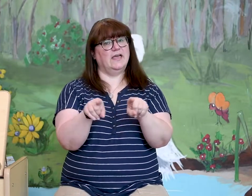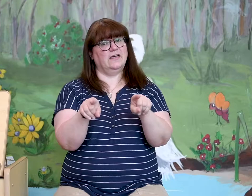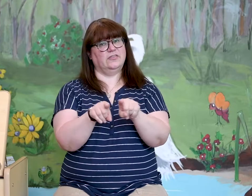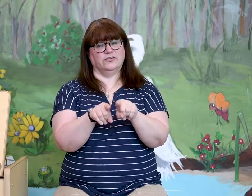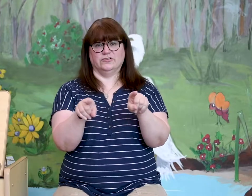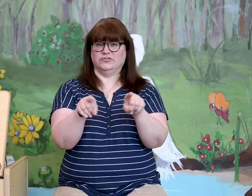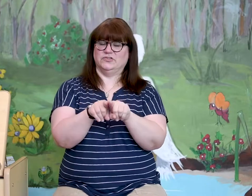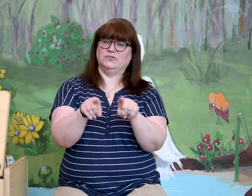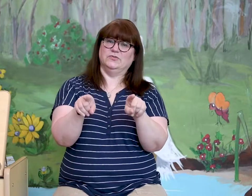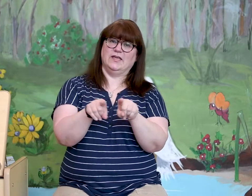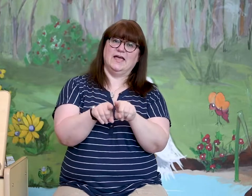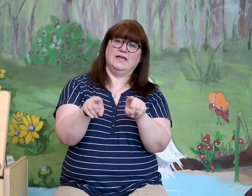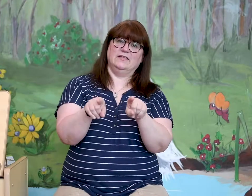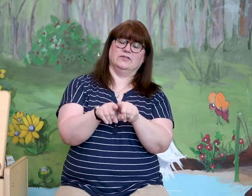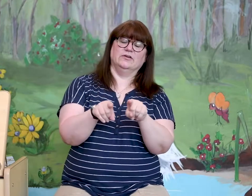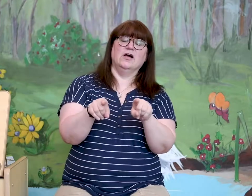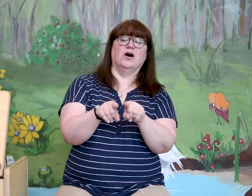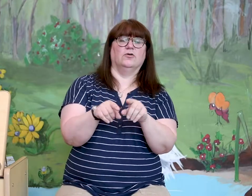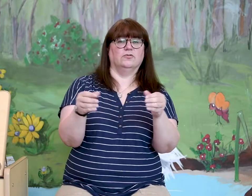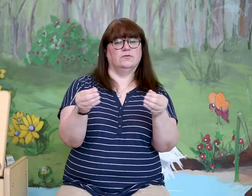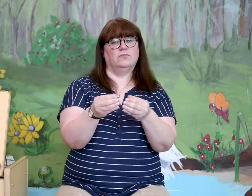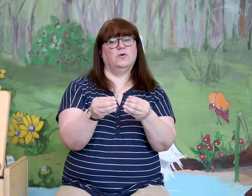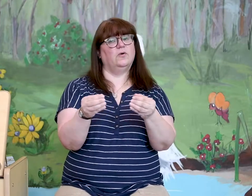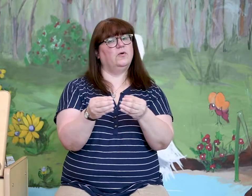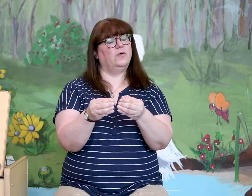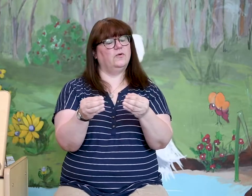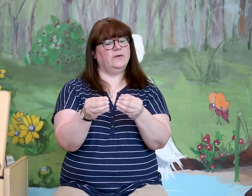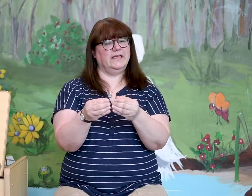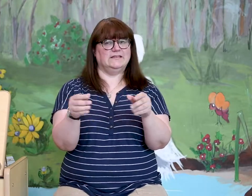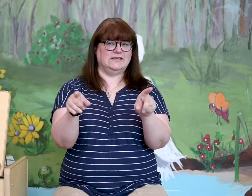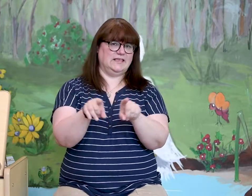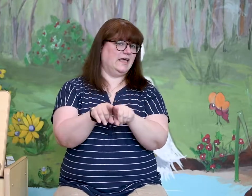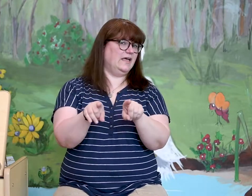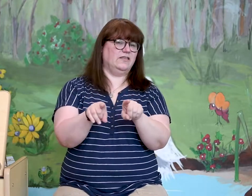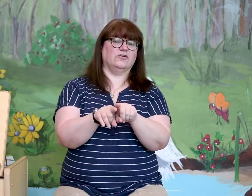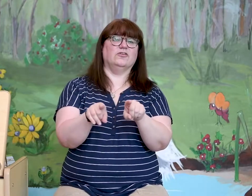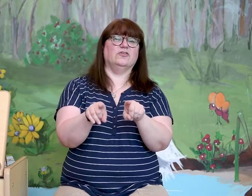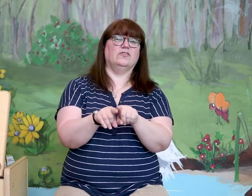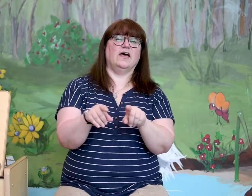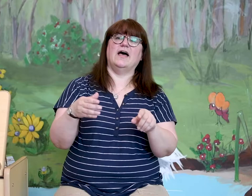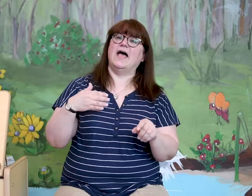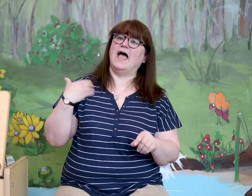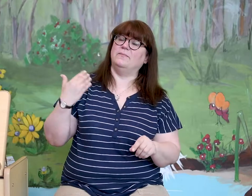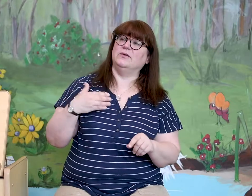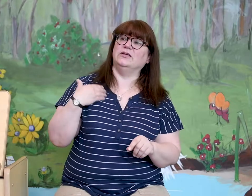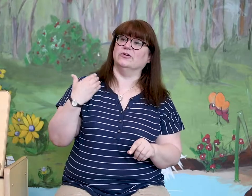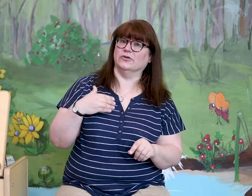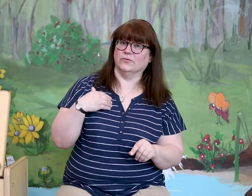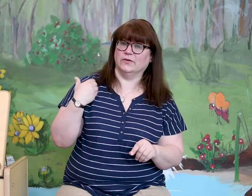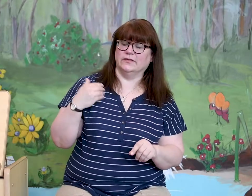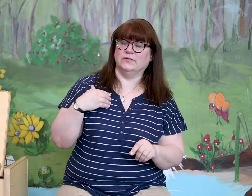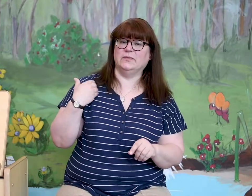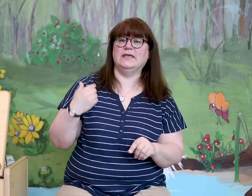together. Oh the more we get together the happier we'll be.